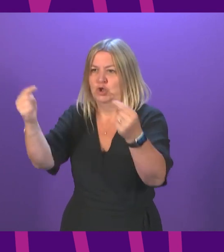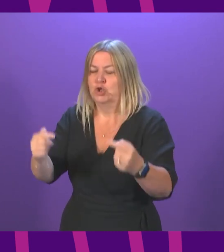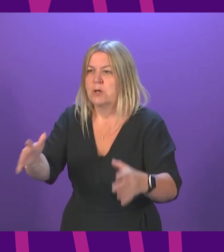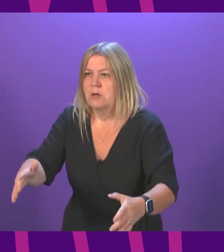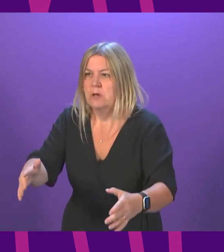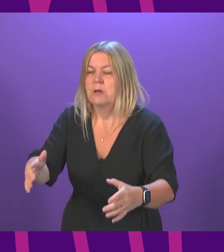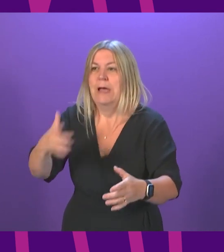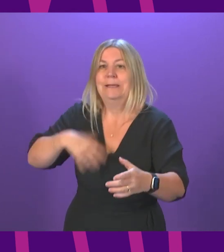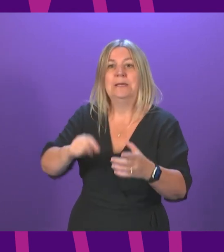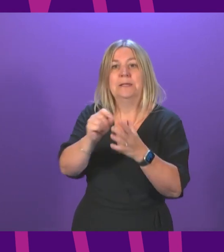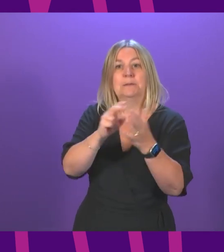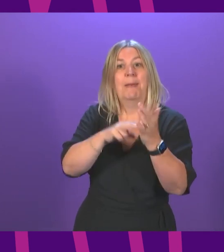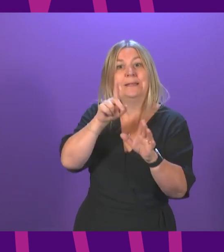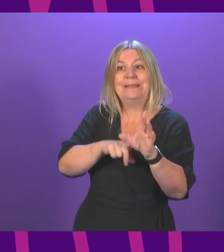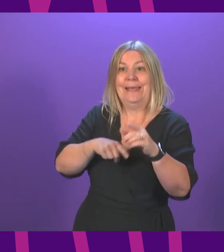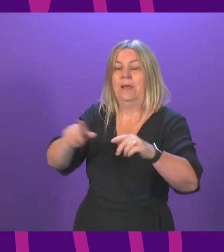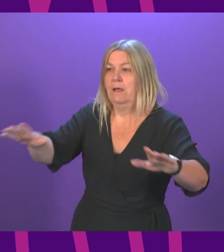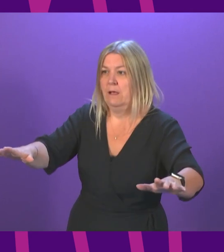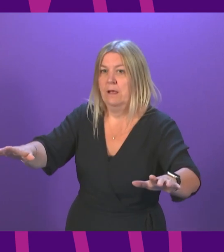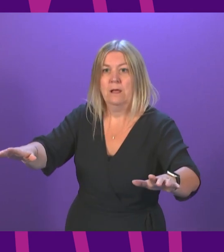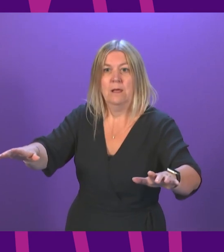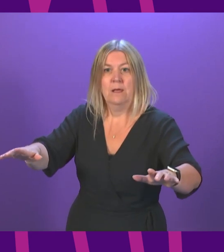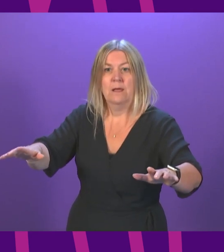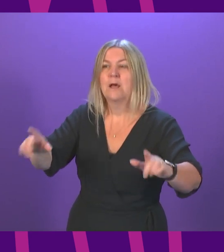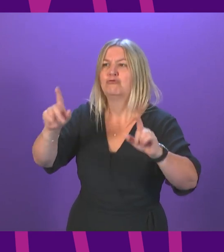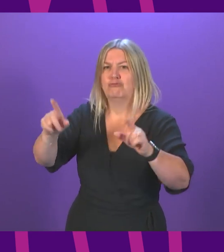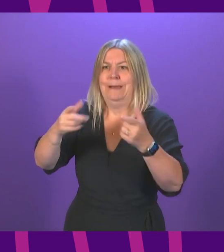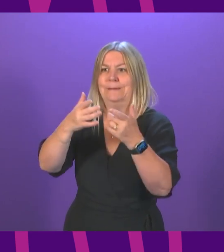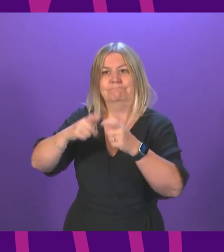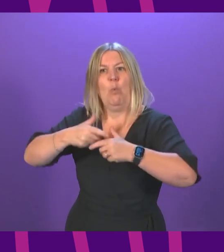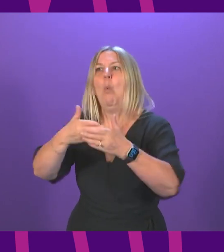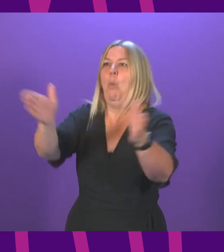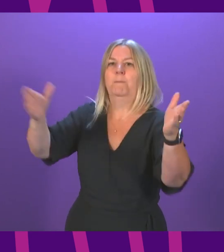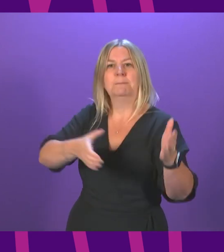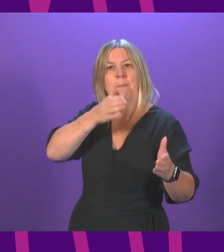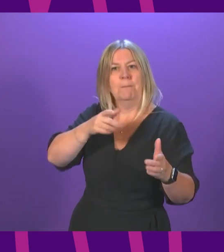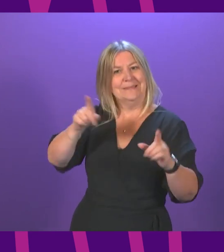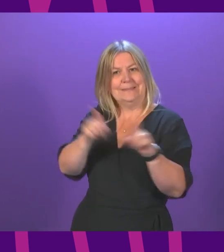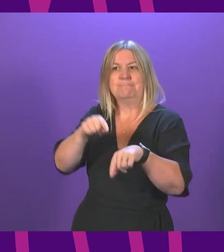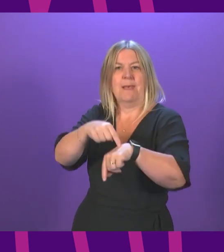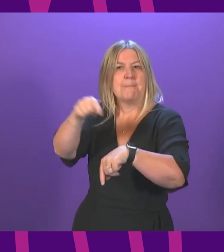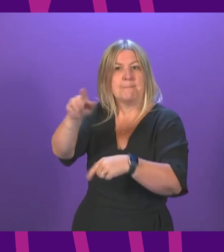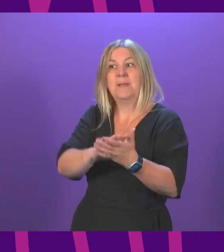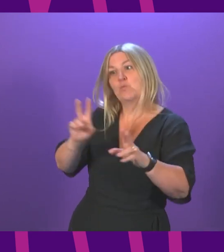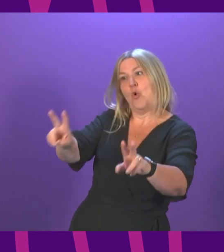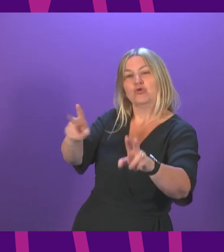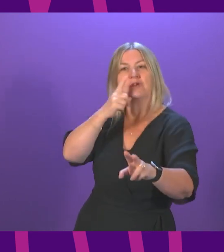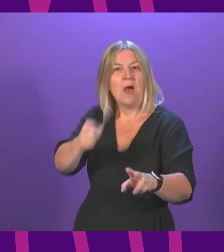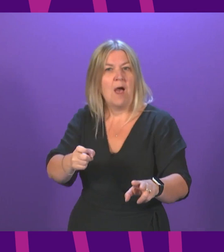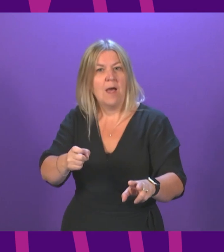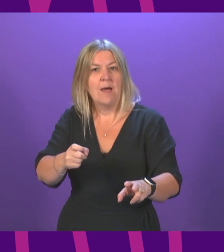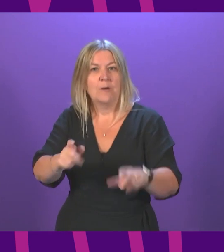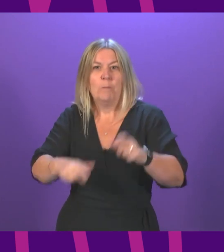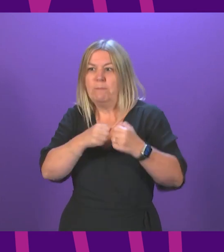same time while they're still wanting to watch football. It's actually about trying to avert a risk in a pragmatic way. Similarly with the fan zone,